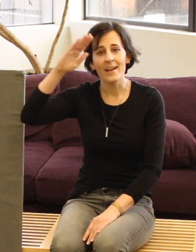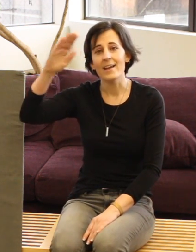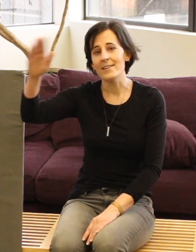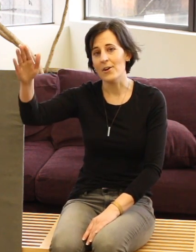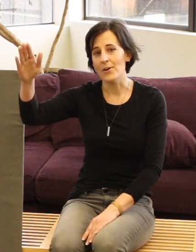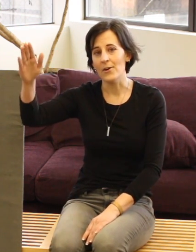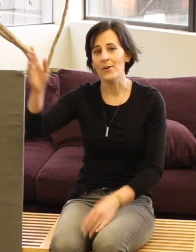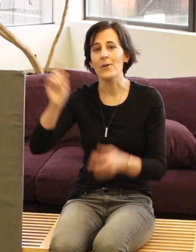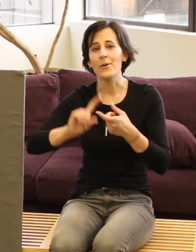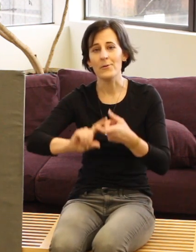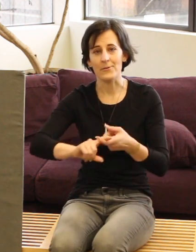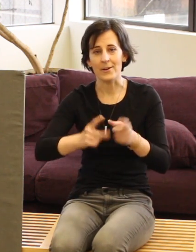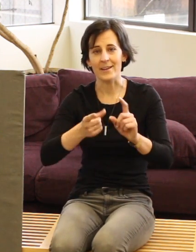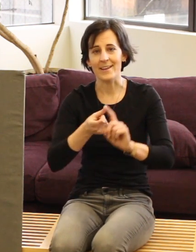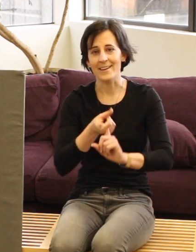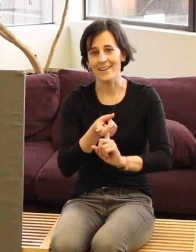Hello, friends.